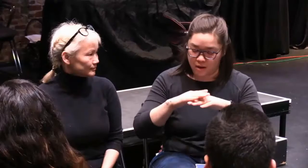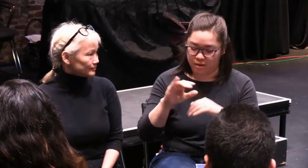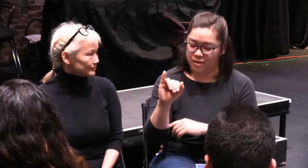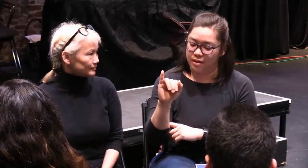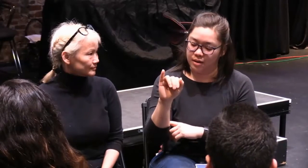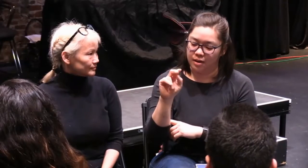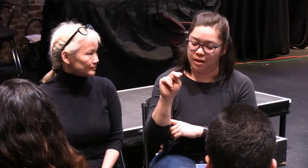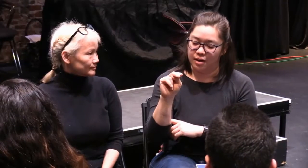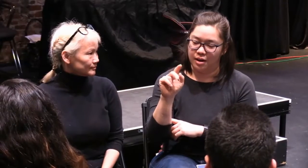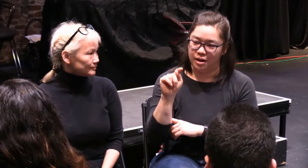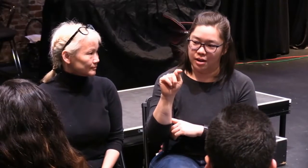So the first question.